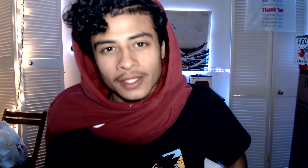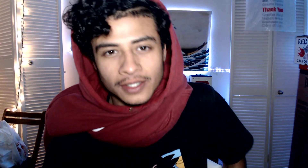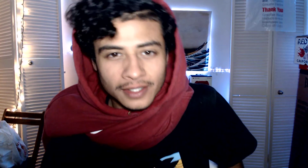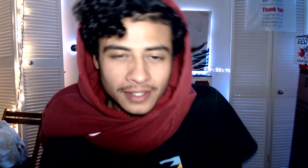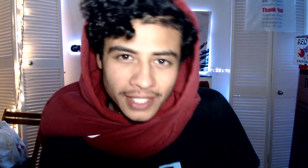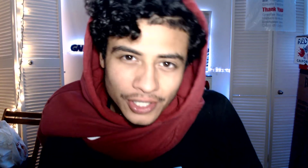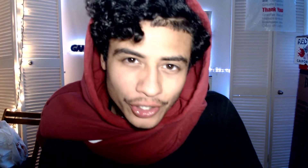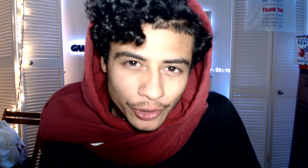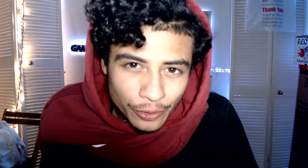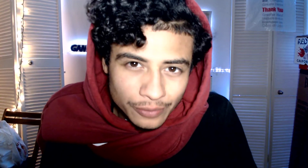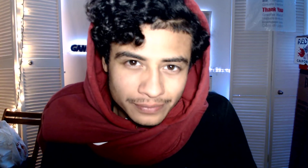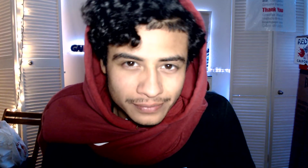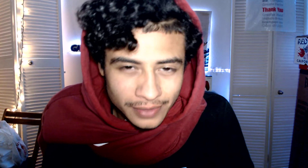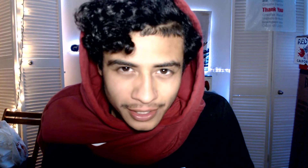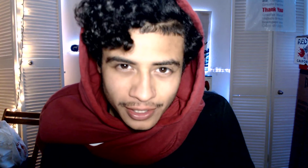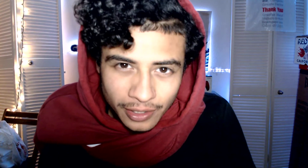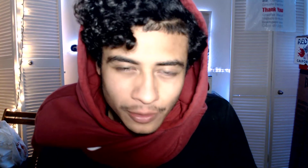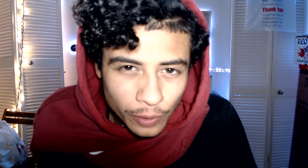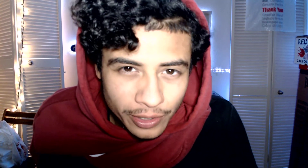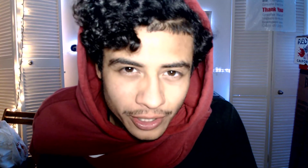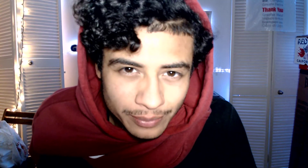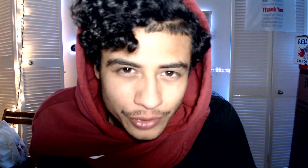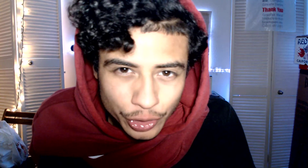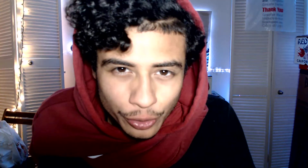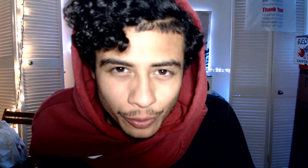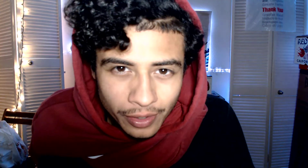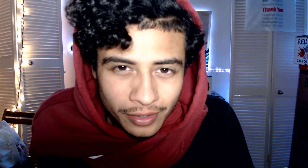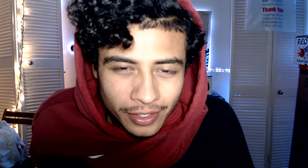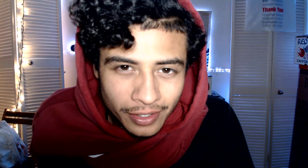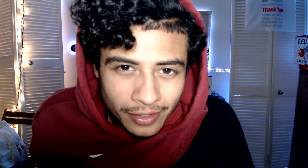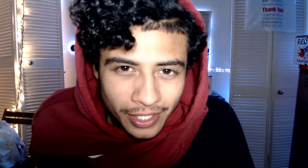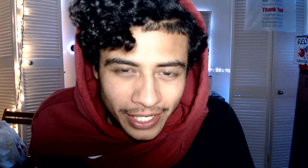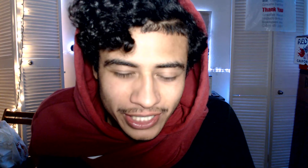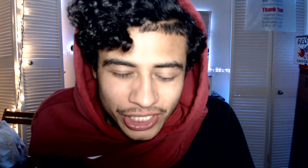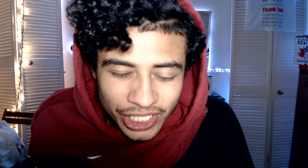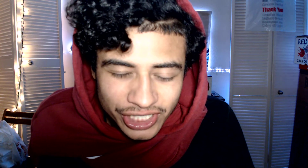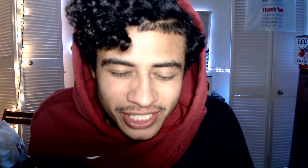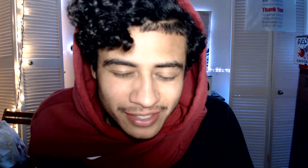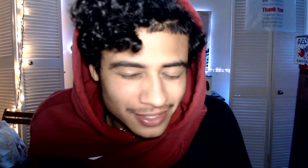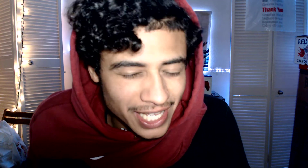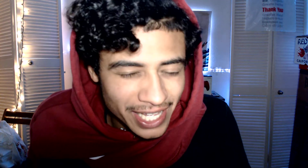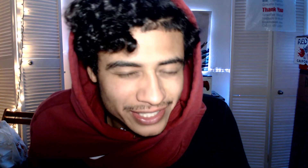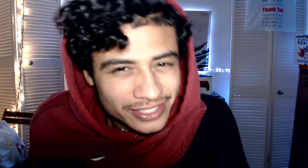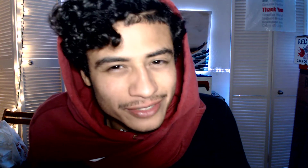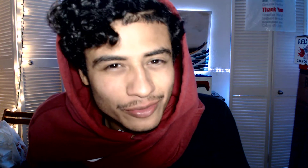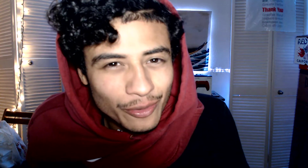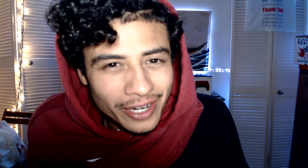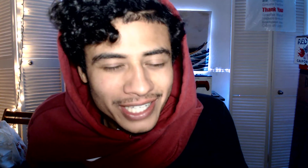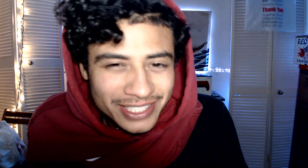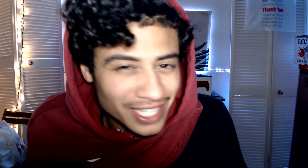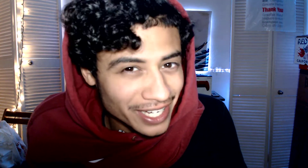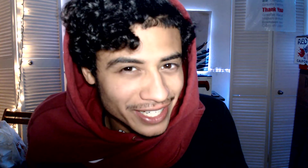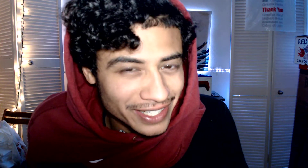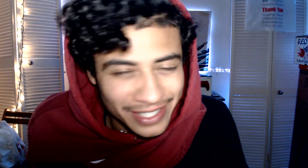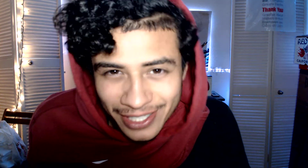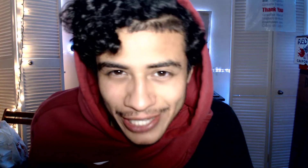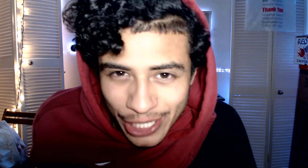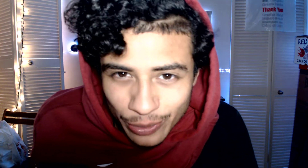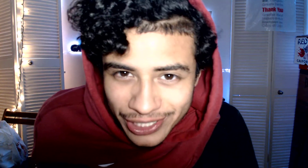Hello. Welcome to a teaching class for sign language.